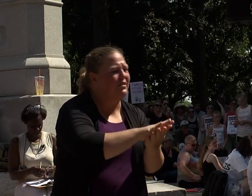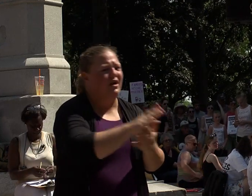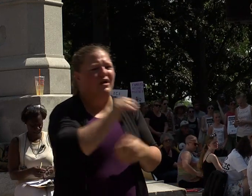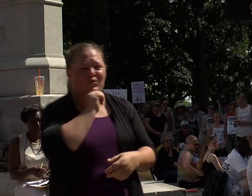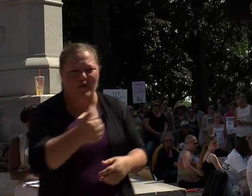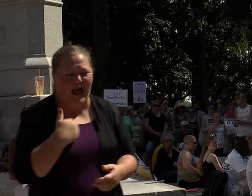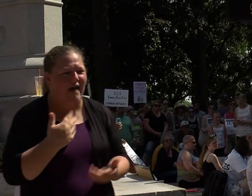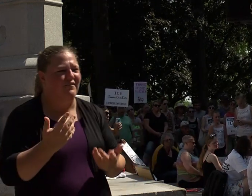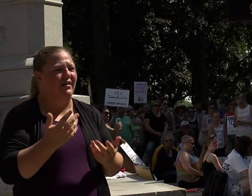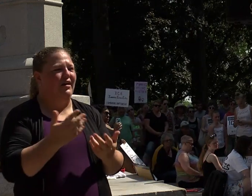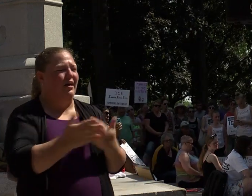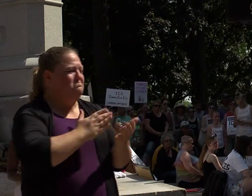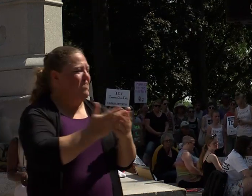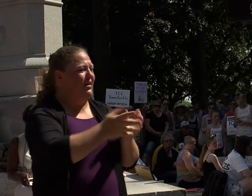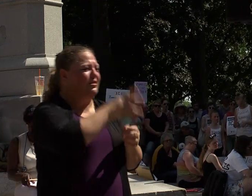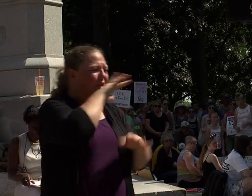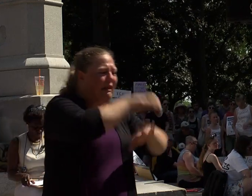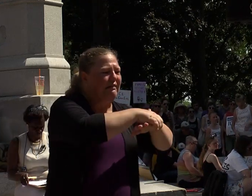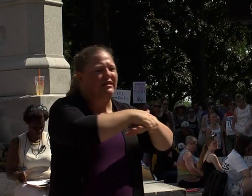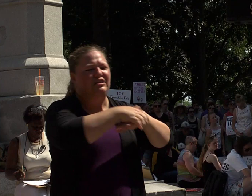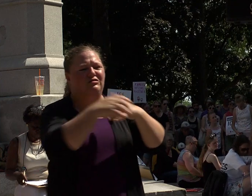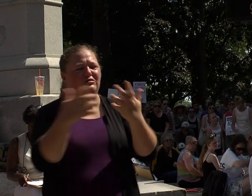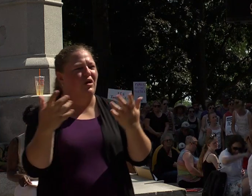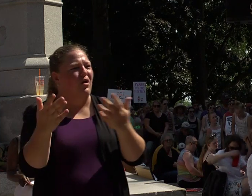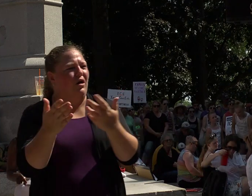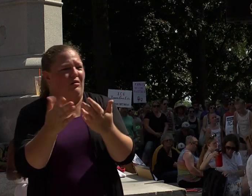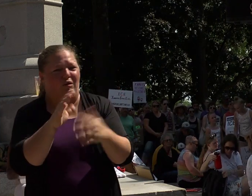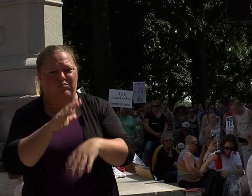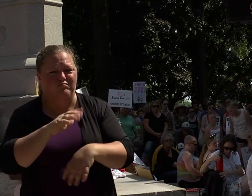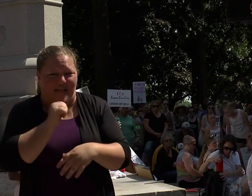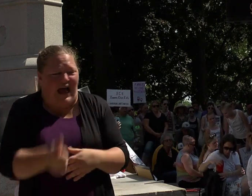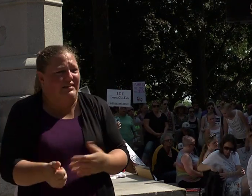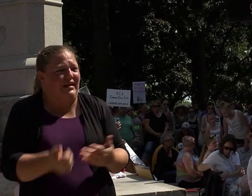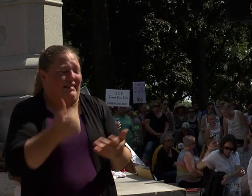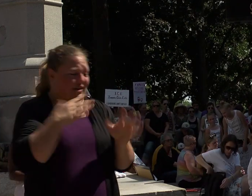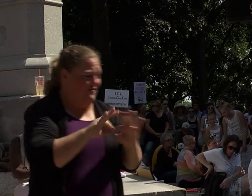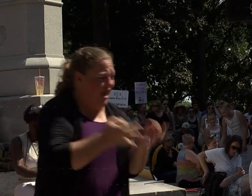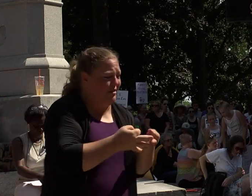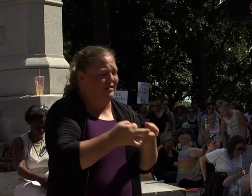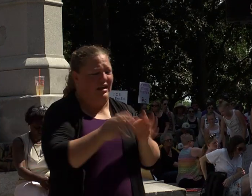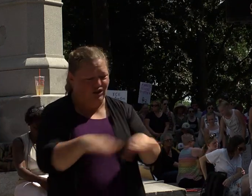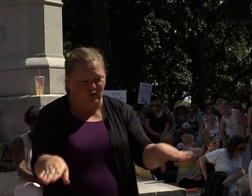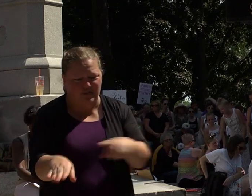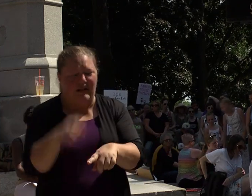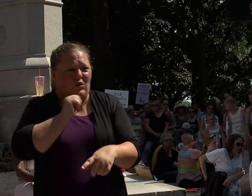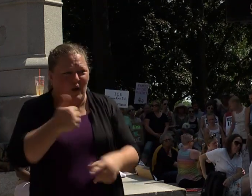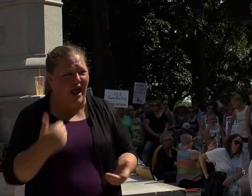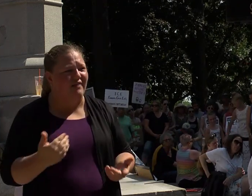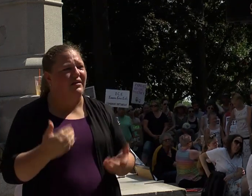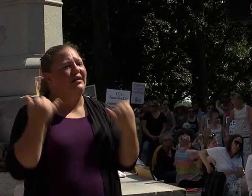whether they speak English or not whether they have families and children children or not they are